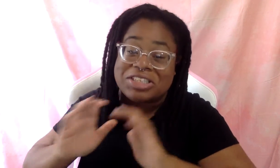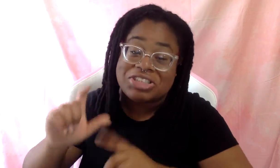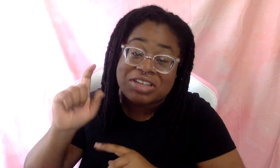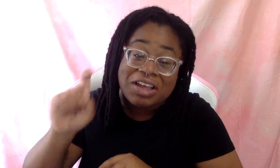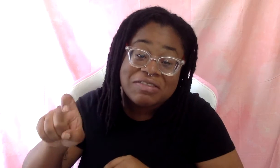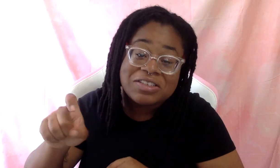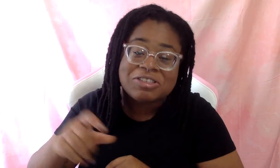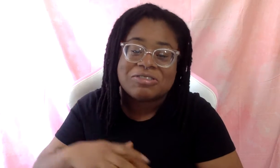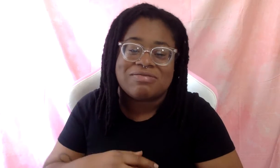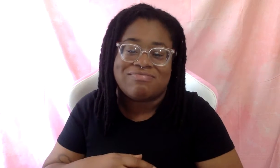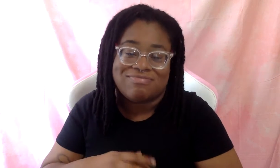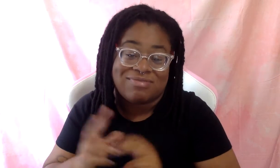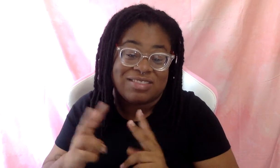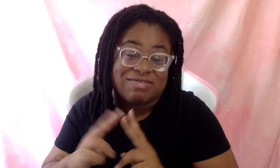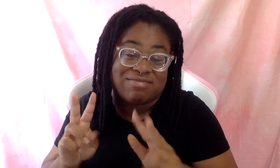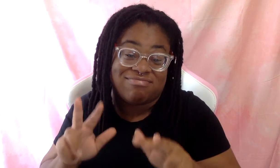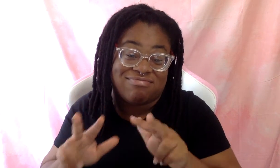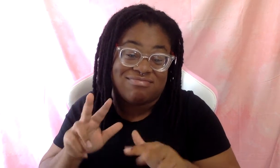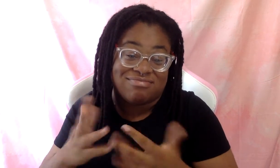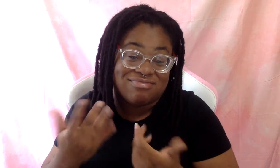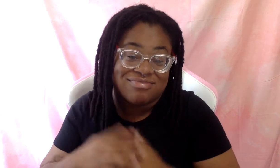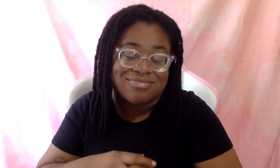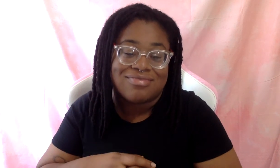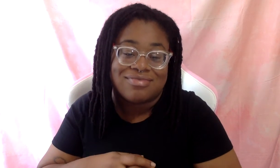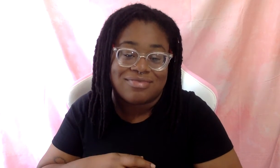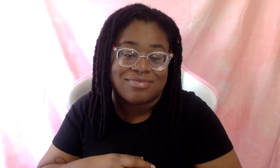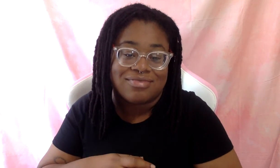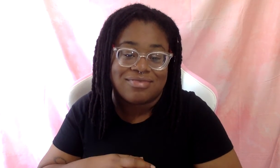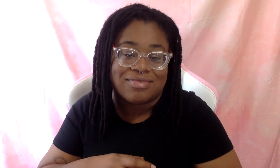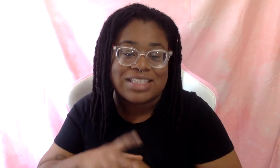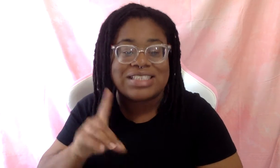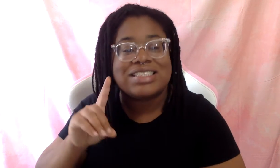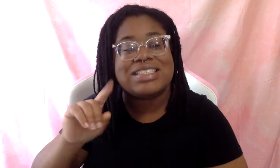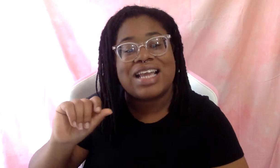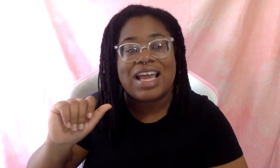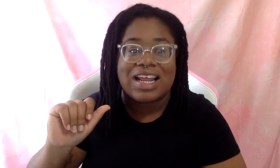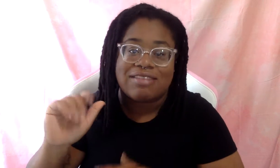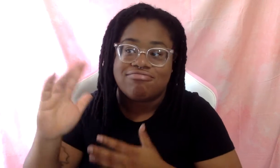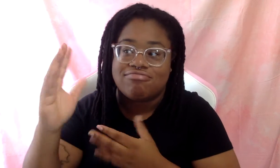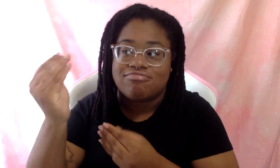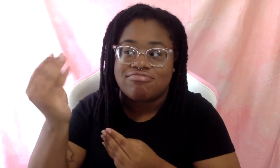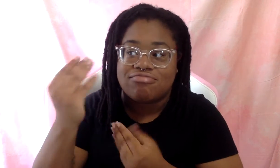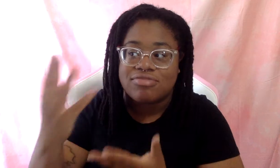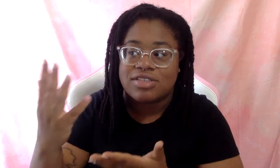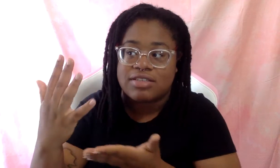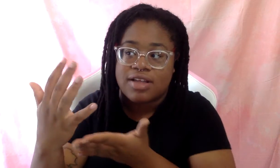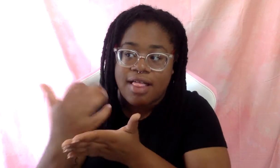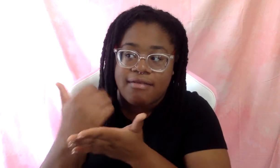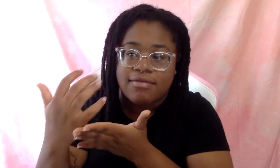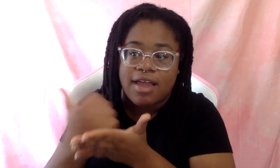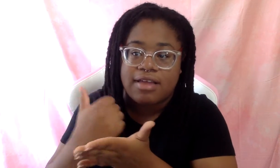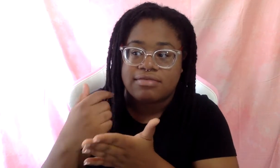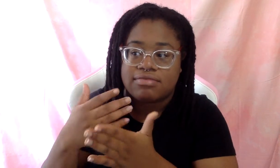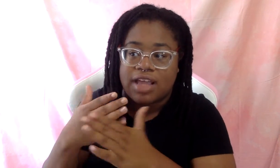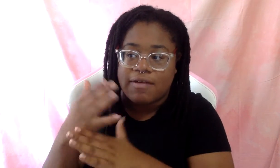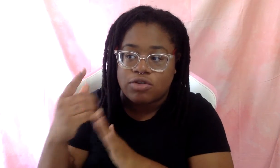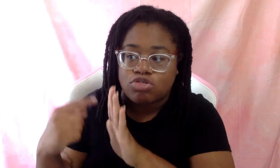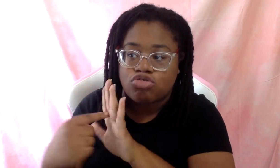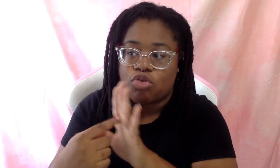Very awkward conversations. And then the data collection starts again, once you present the affirmation. Hmm. Awkward